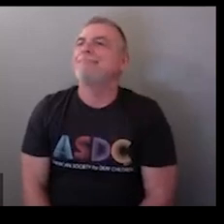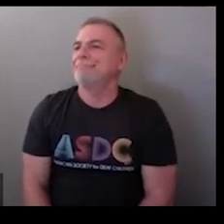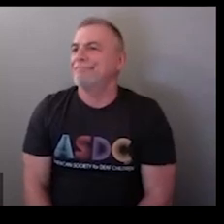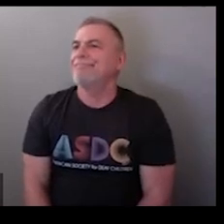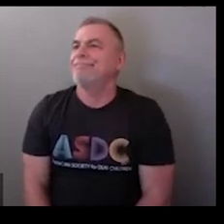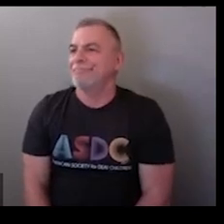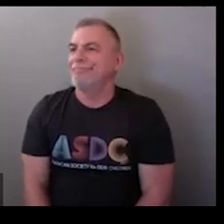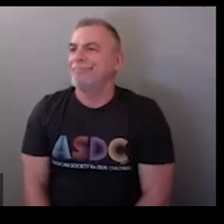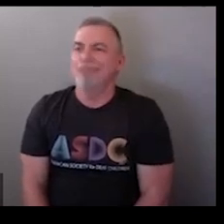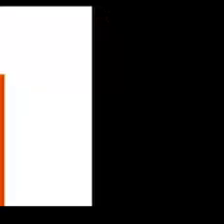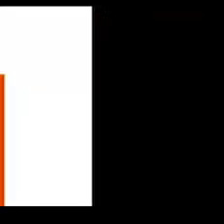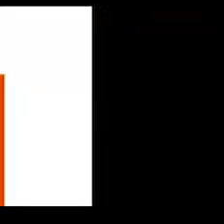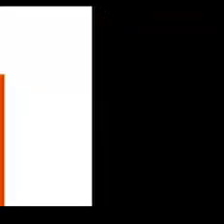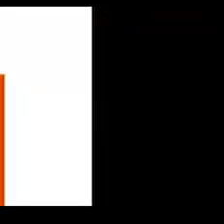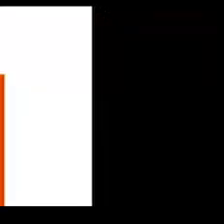question